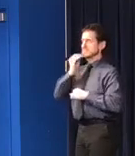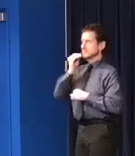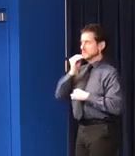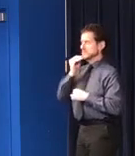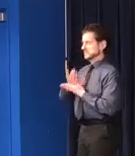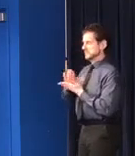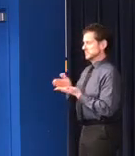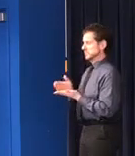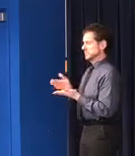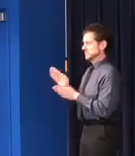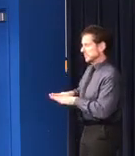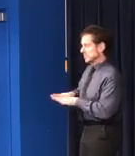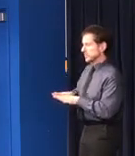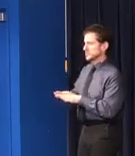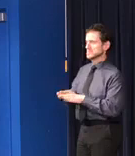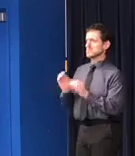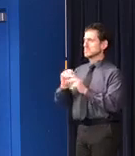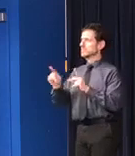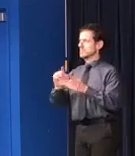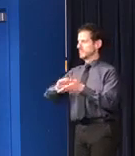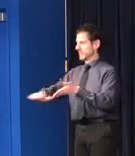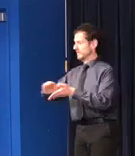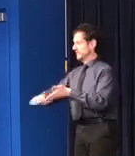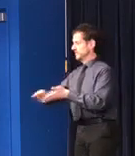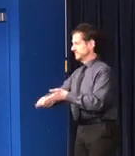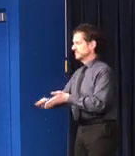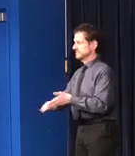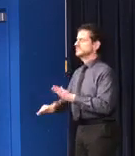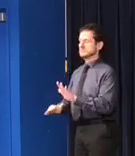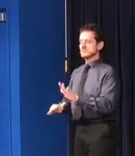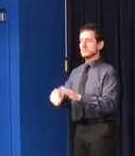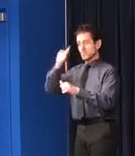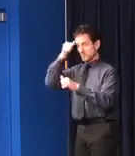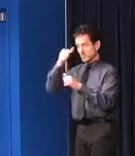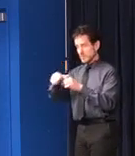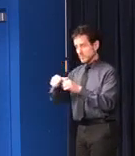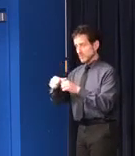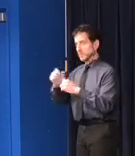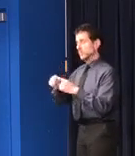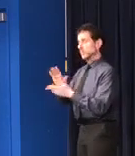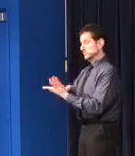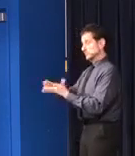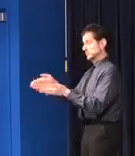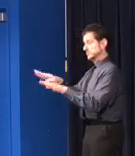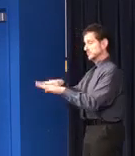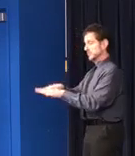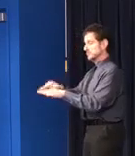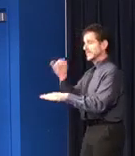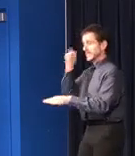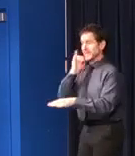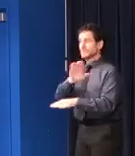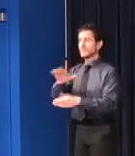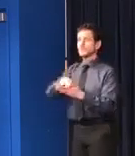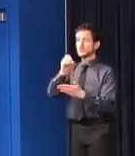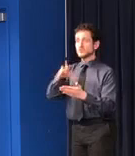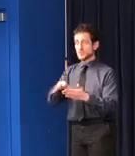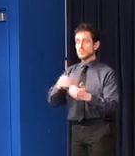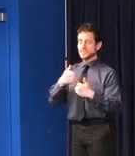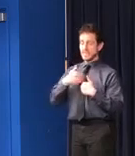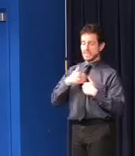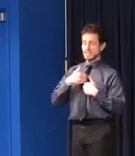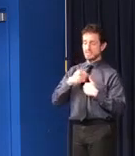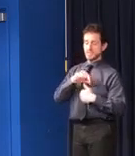First, want to remind everyone that as long as schools are closed, students who qualify for free and reduced lunch